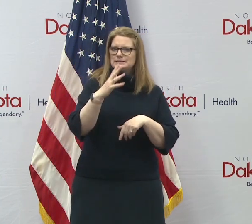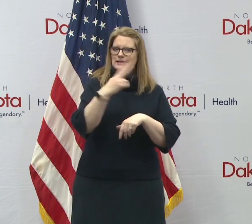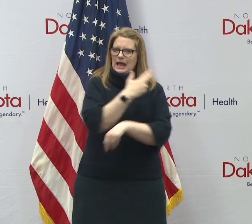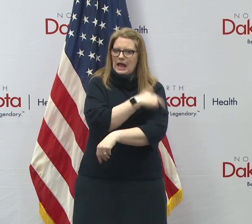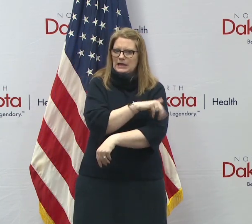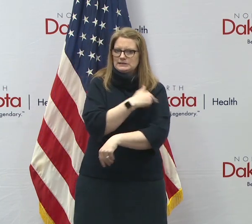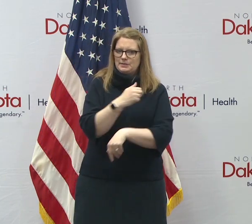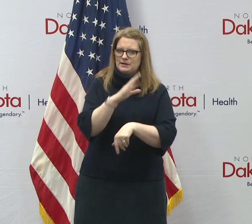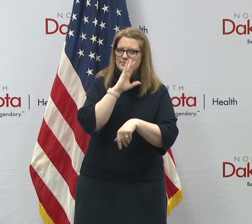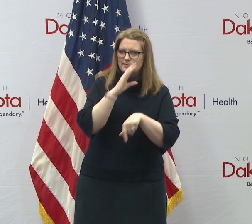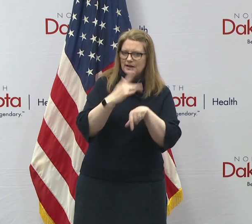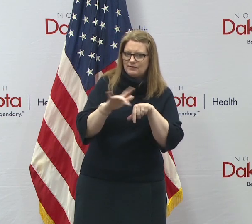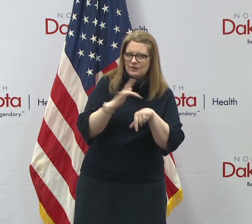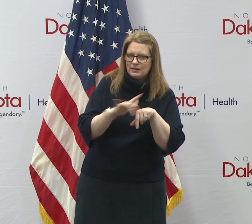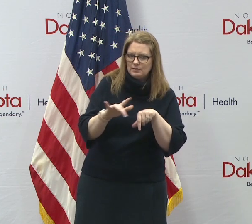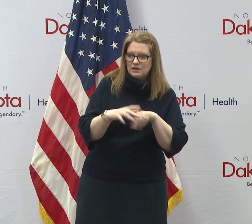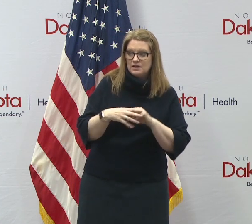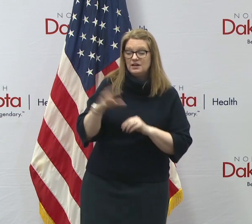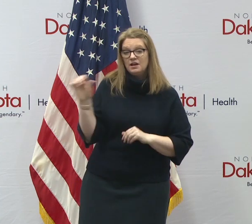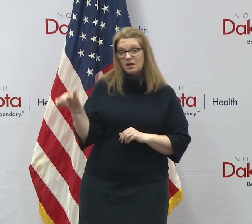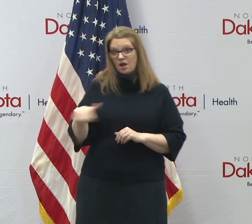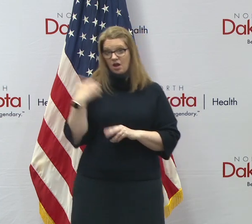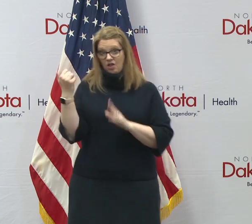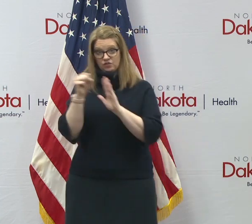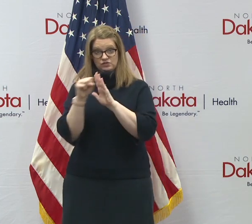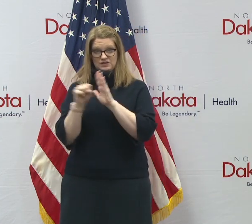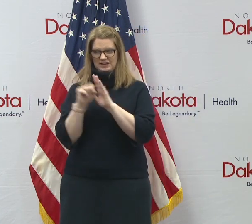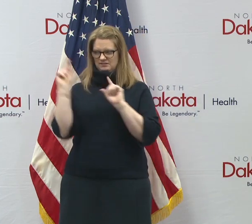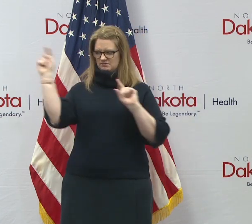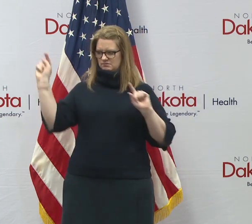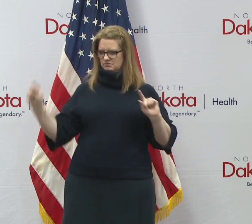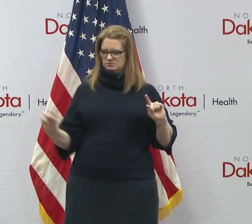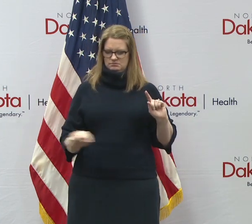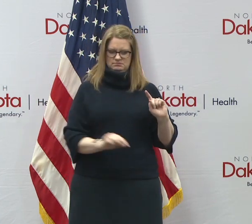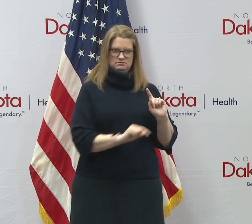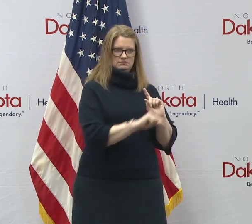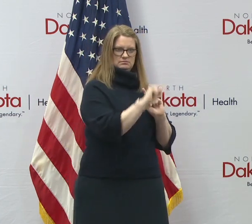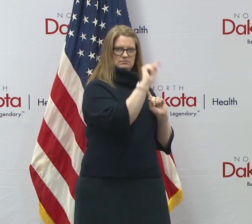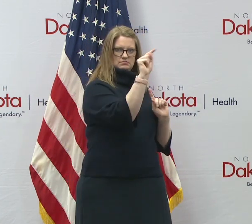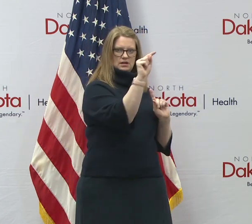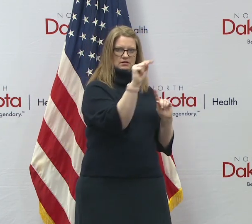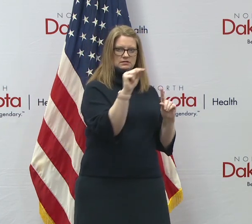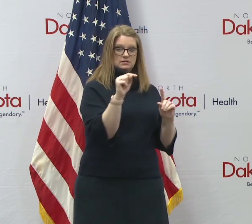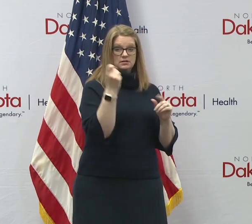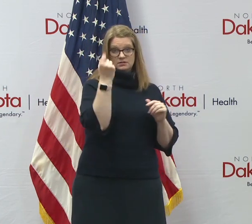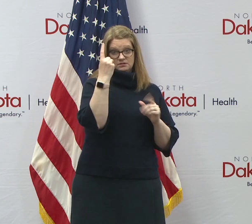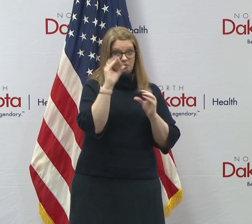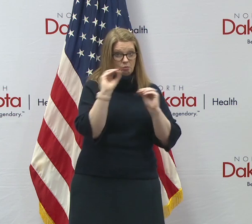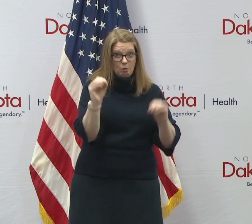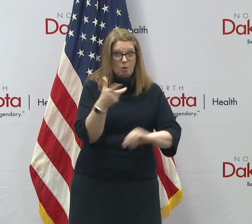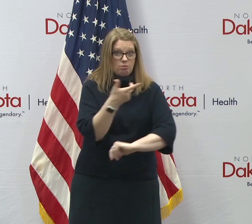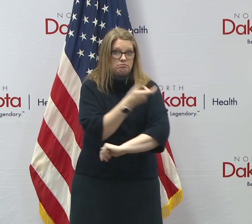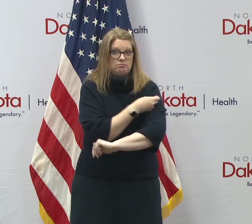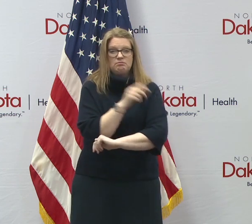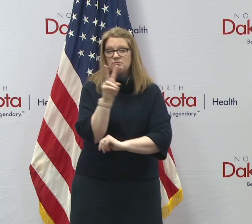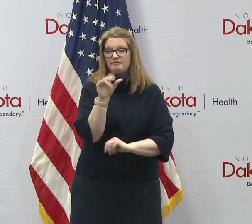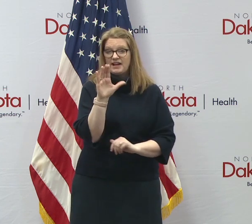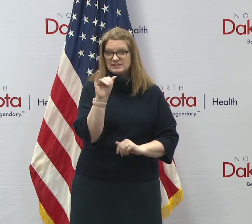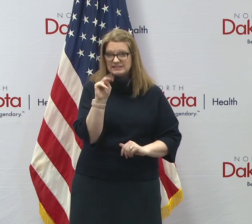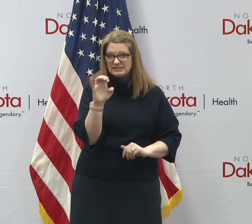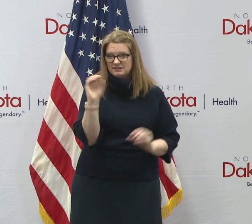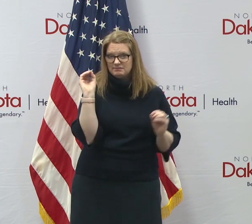again, if you take a look at every other state and understand, you know, without a vaccine and without, uh,